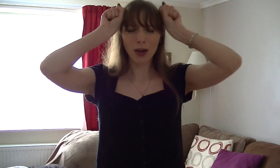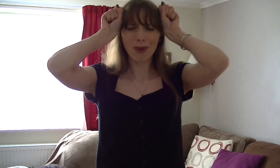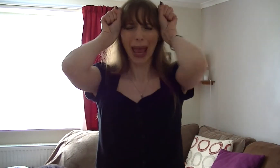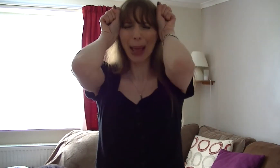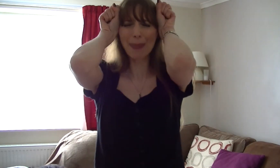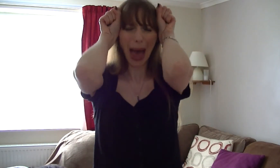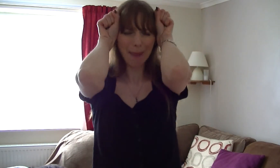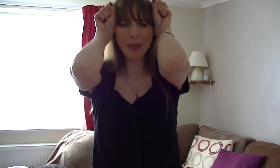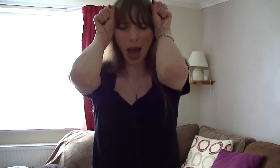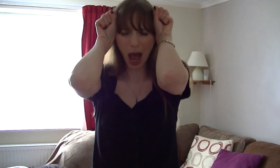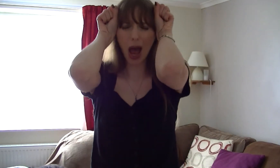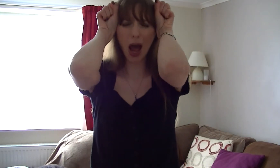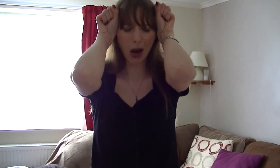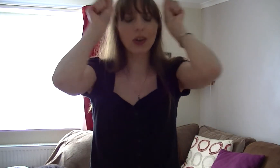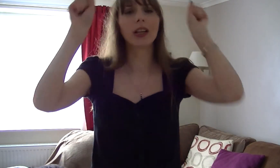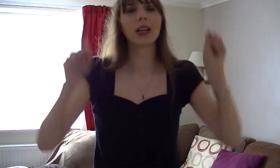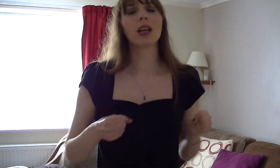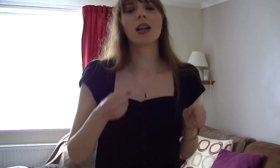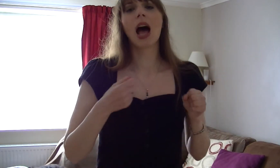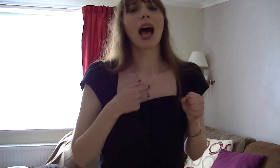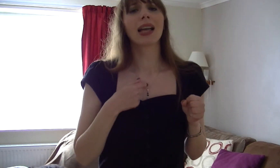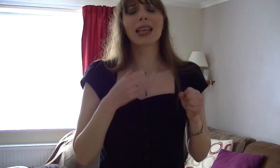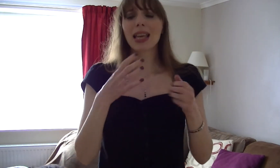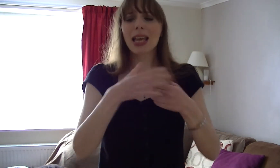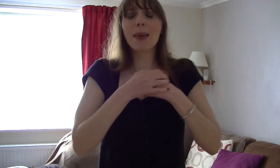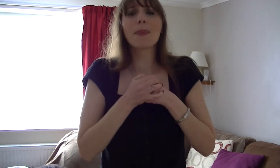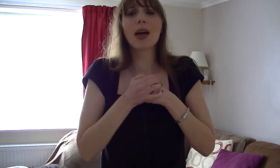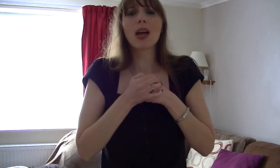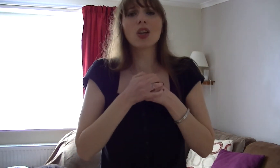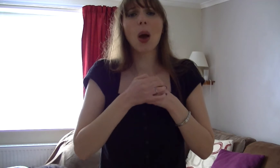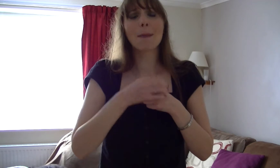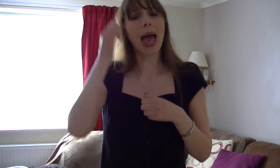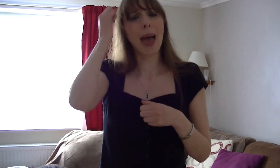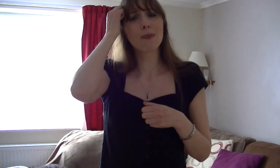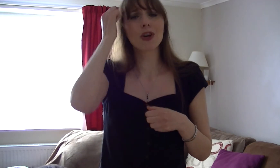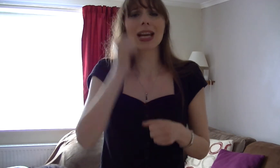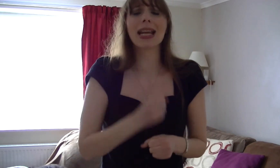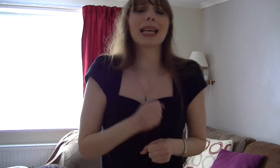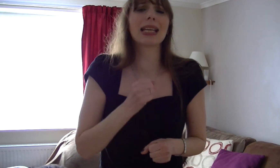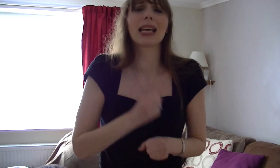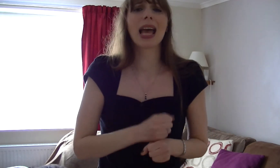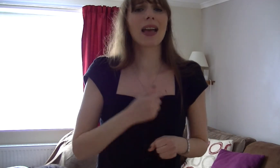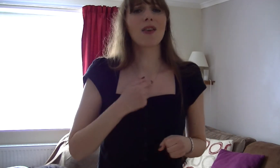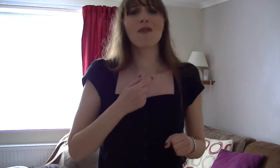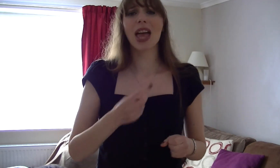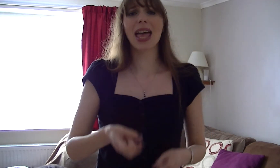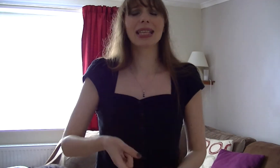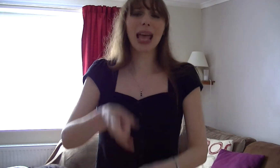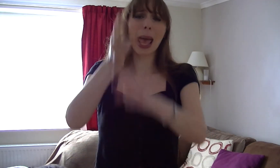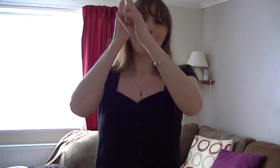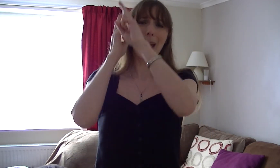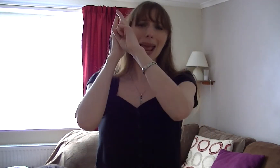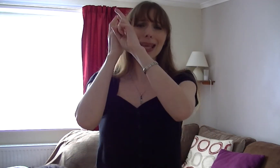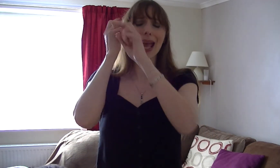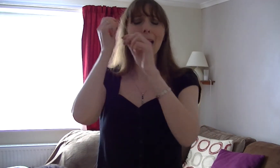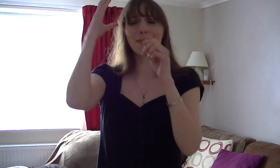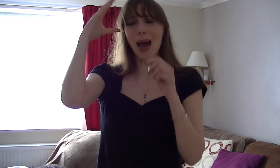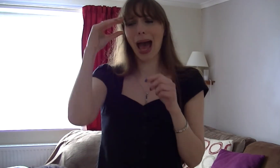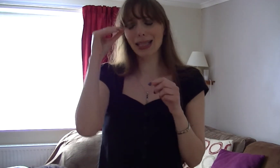remember But I keep your memory You visit me in my